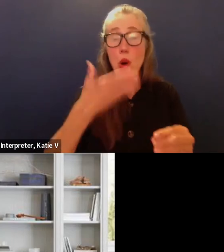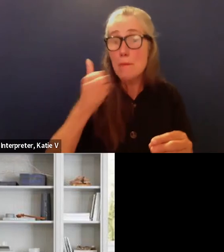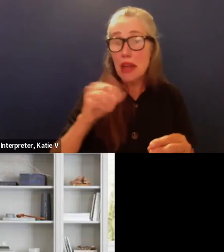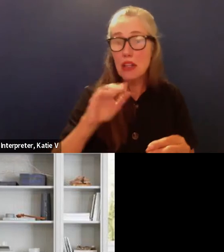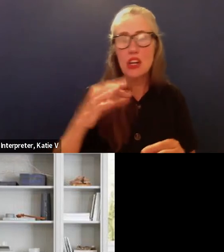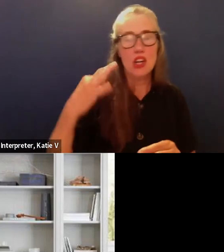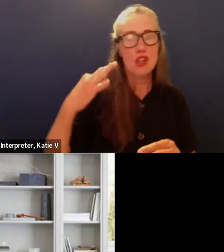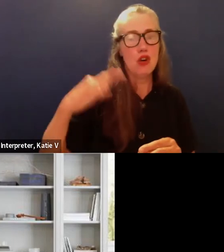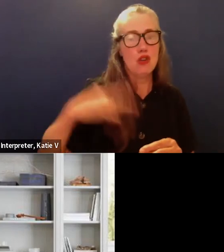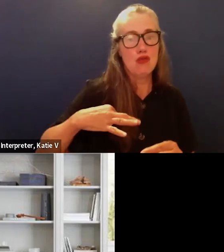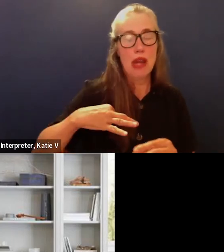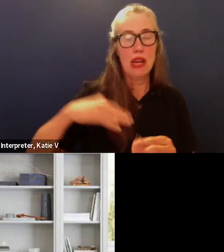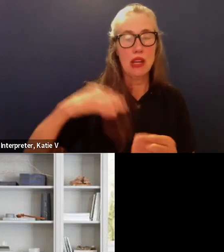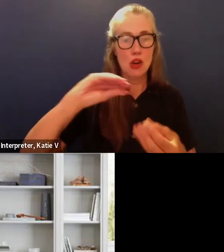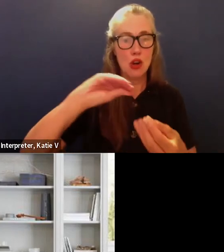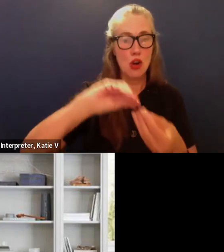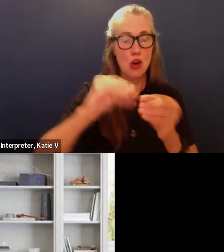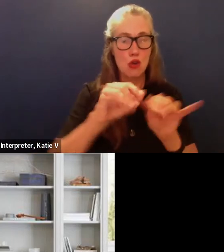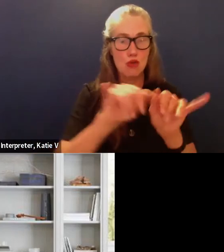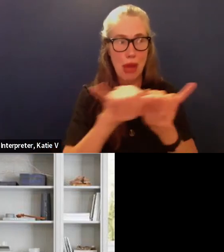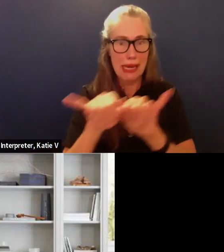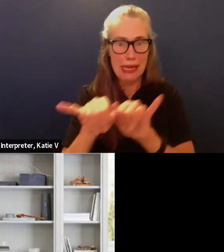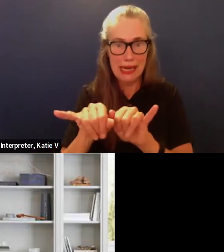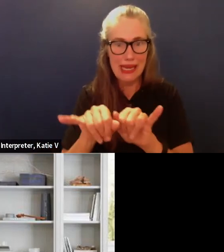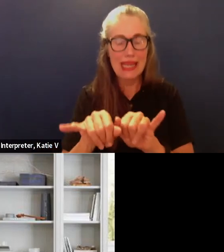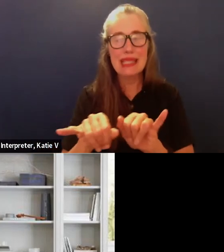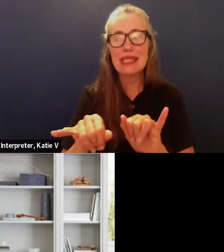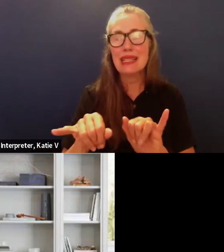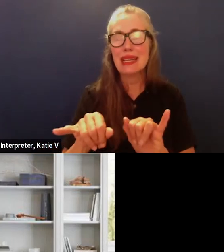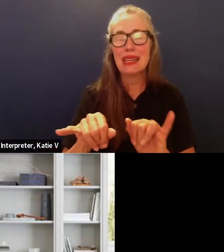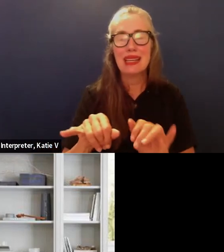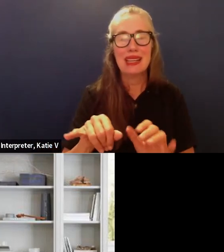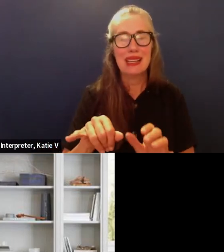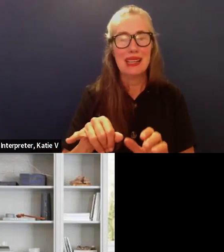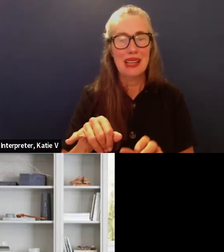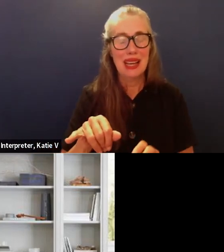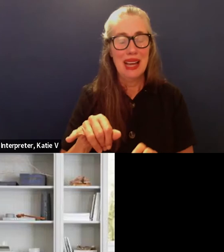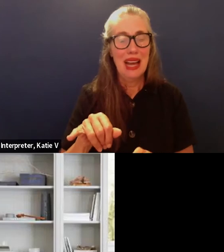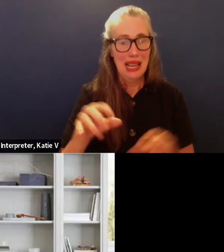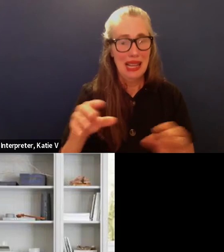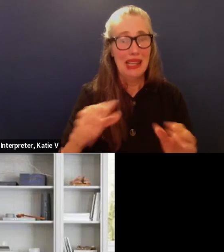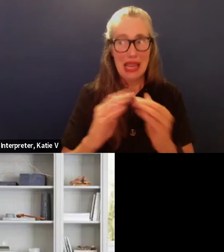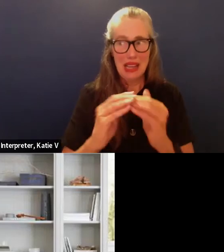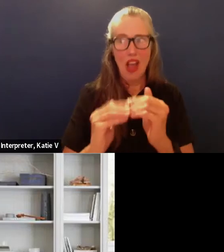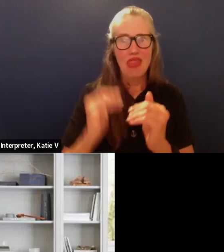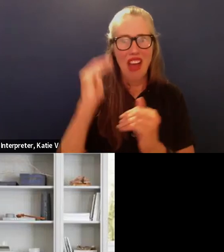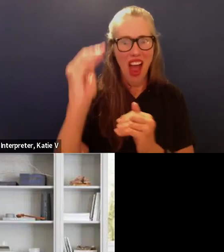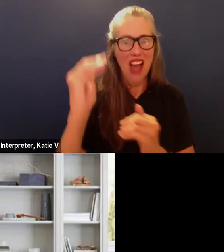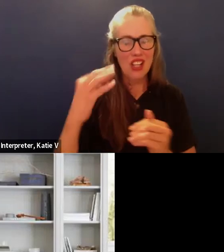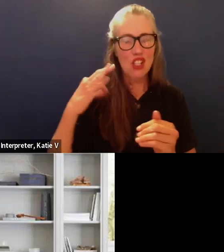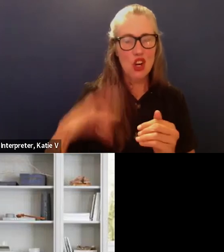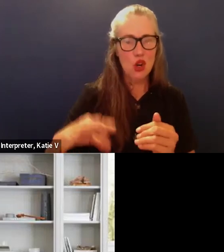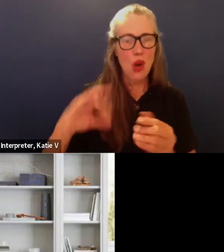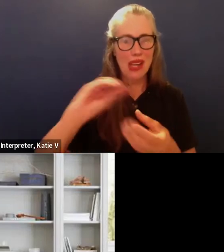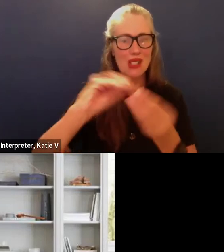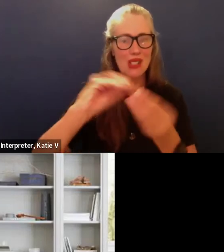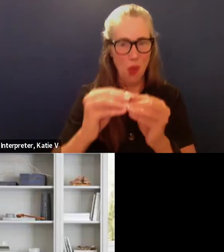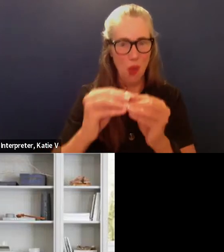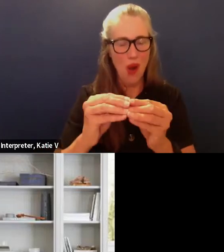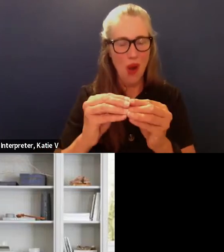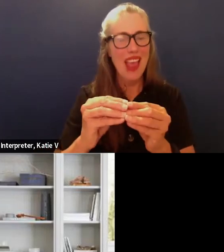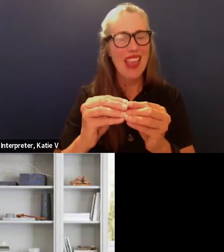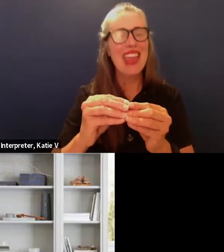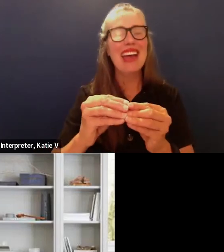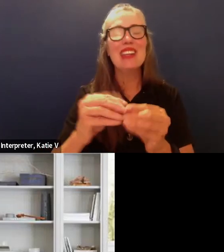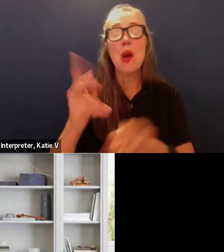or for instance, if we bring this to personal, a credit score, the higher credit score is, know, the less it's going to cost